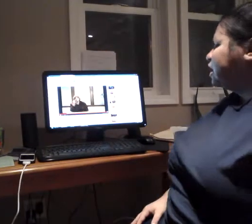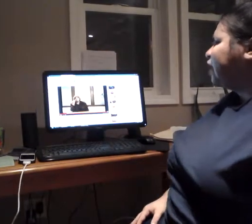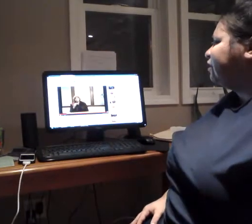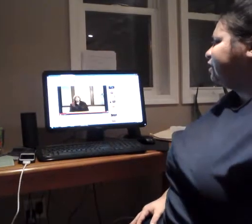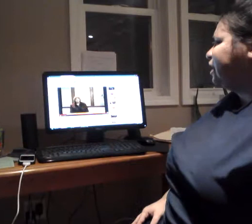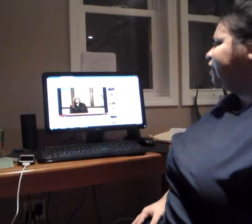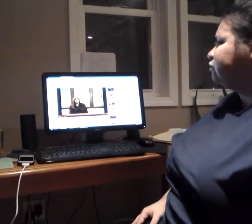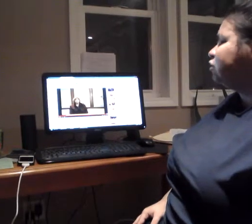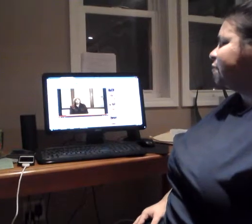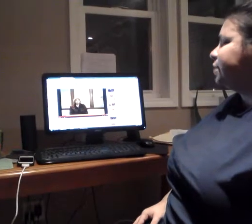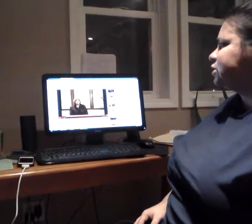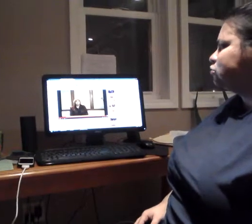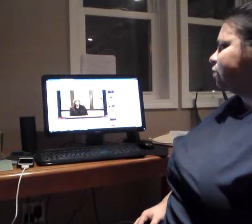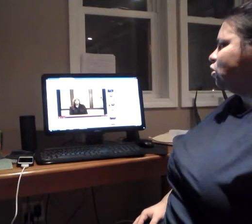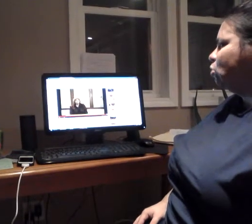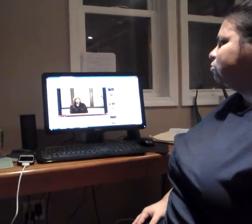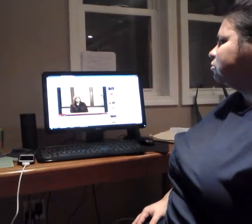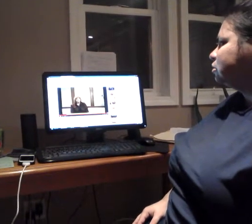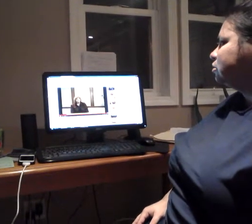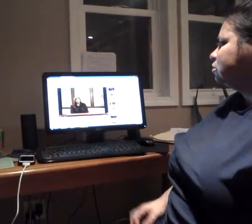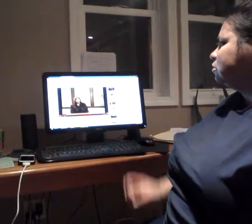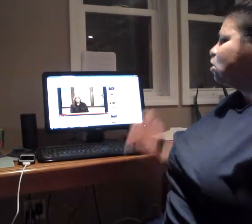I'll have to look at my schedule at home okay great thanks